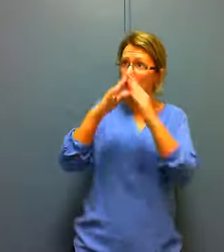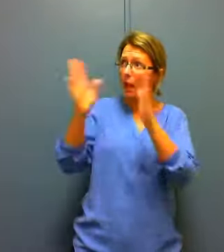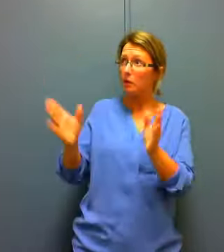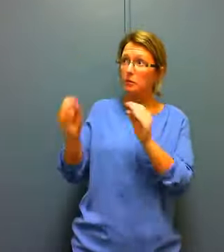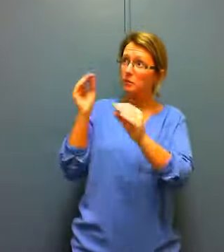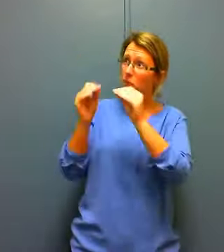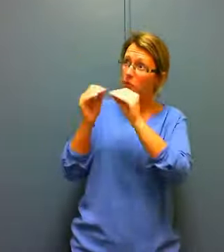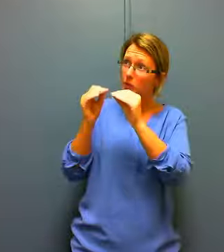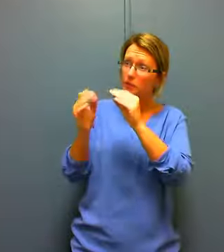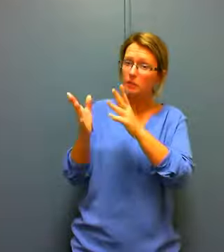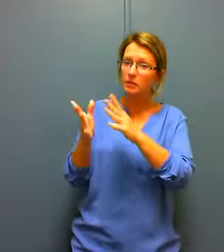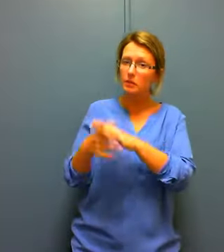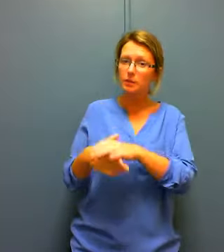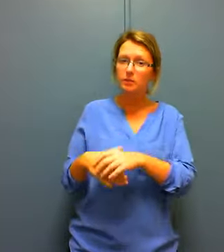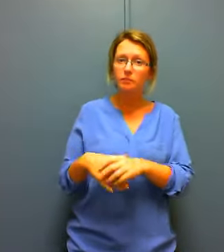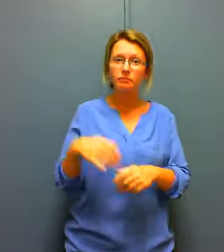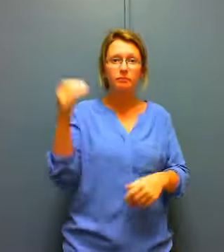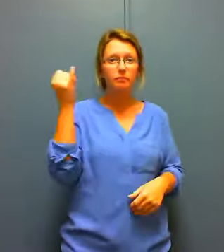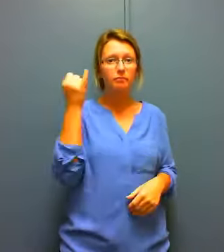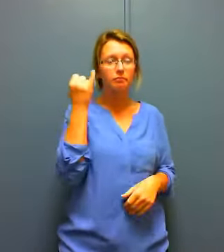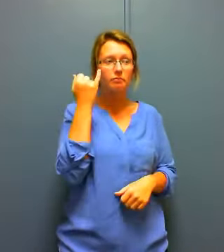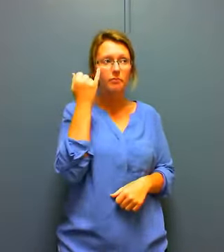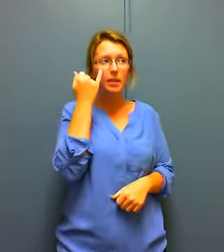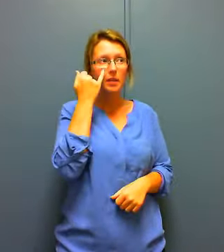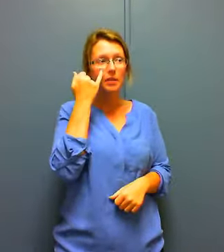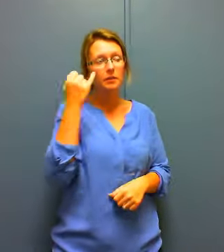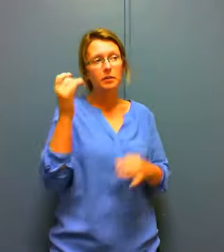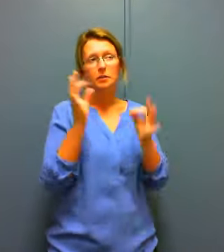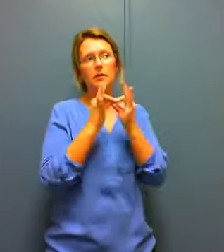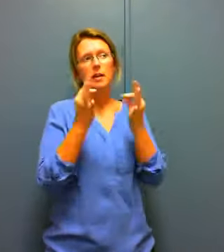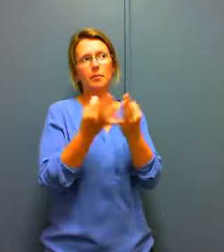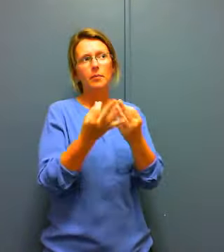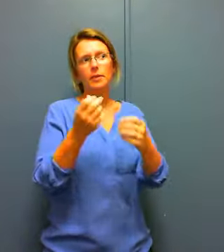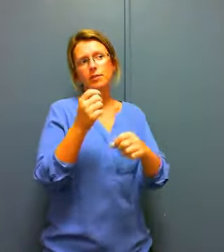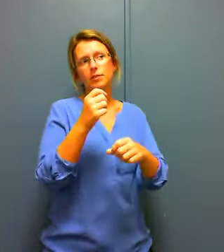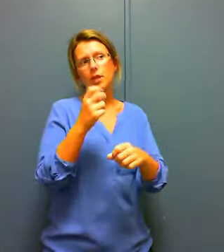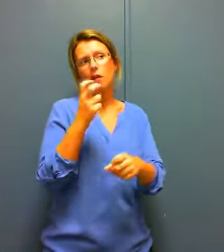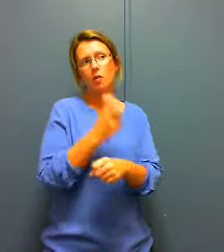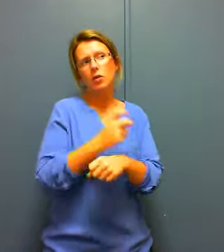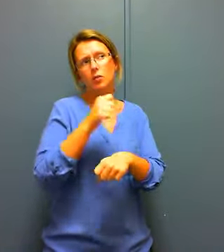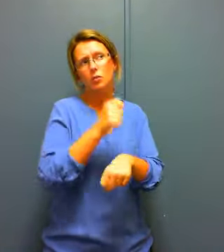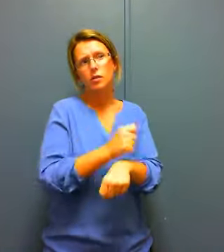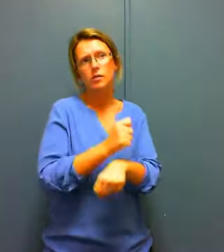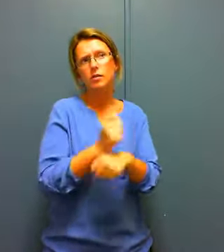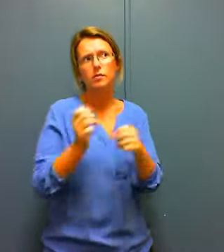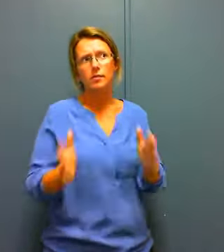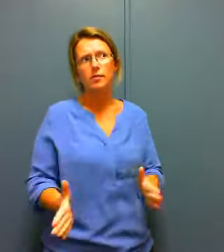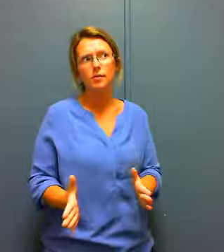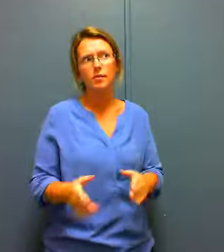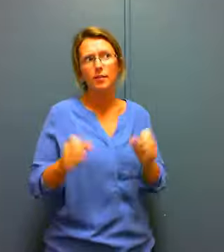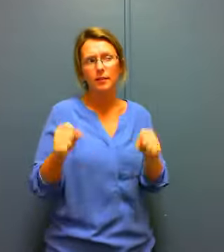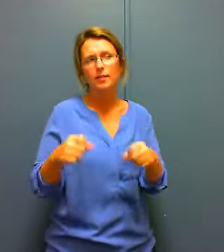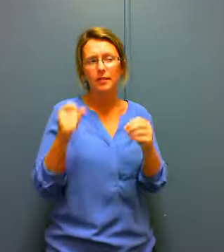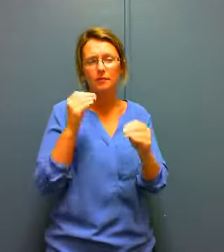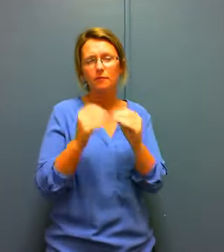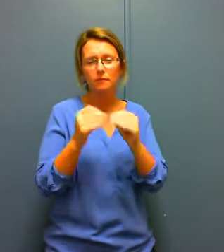somewhat more blue-collar then I imagine you know at least basic stuff about fixing your own car and like fixing stuff in your house